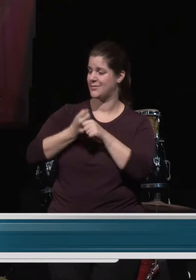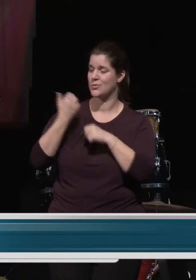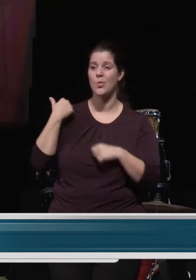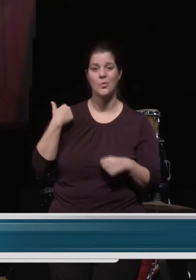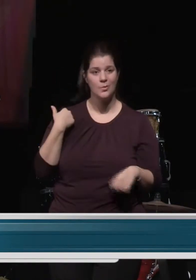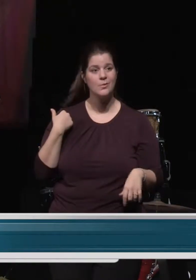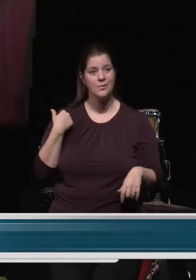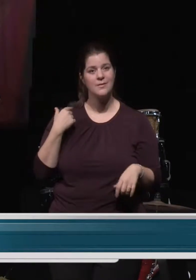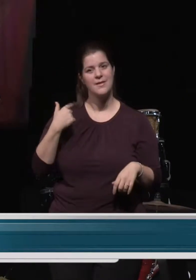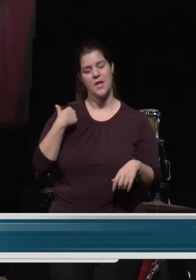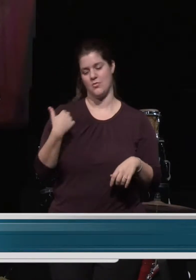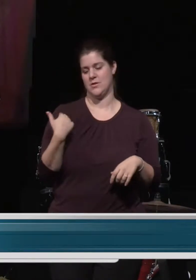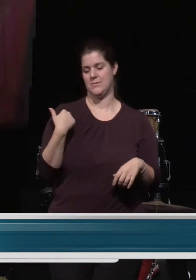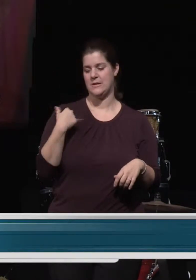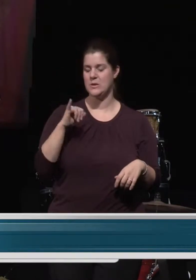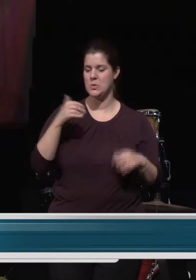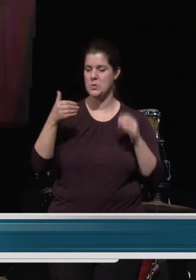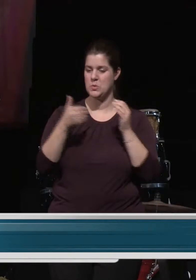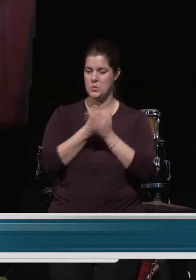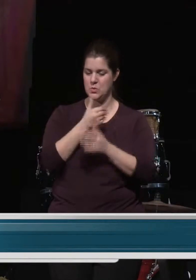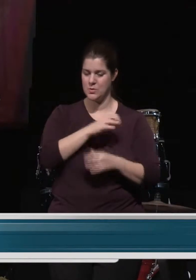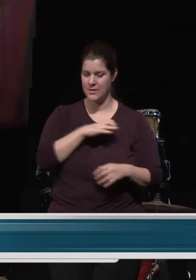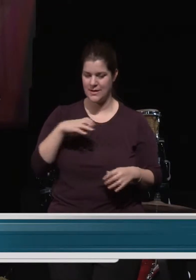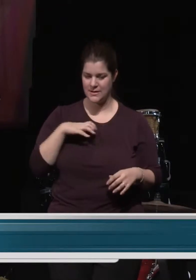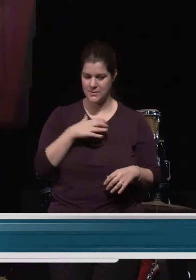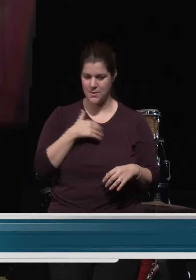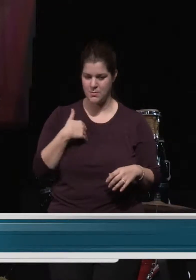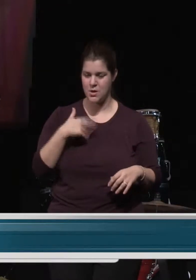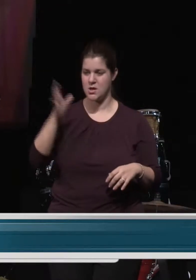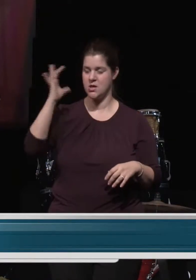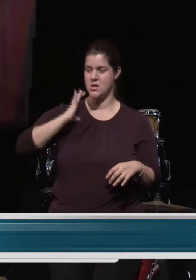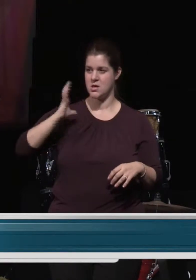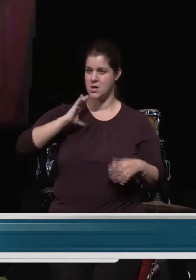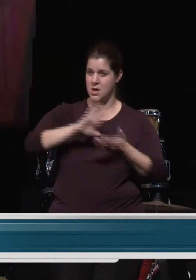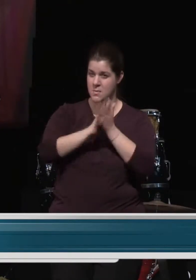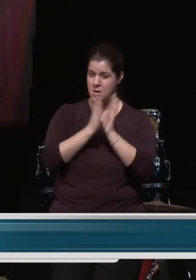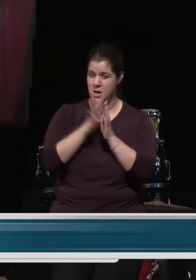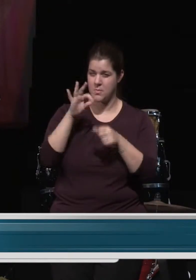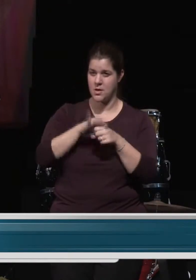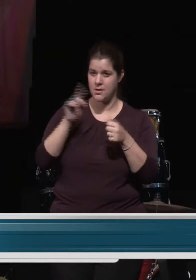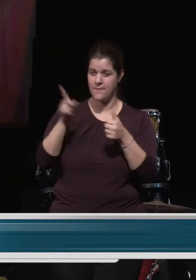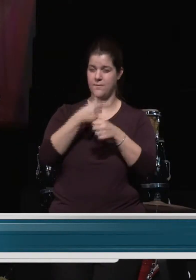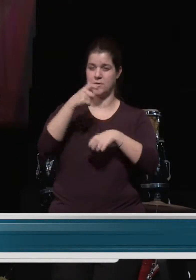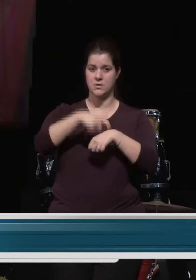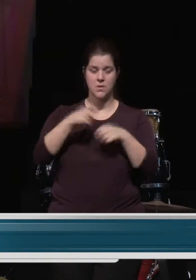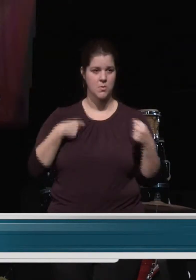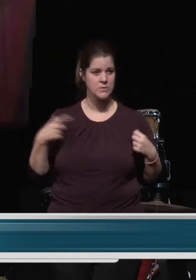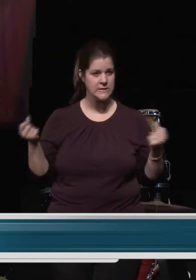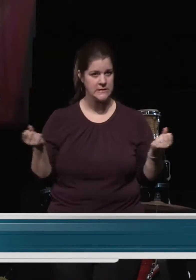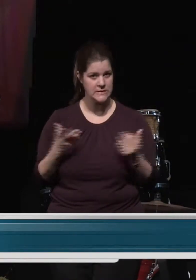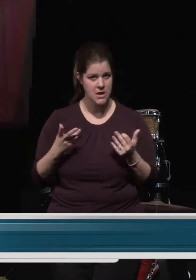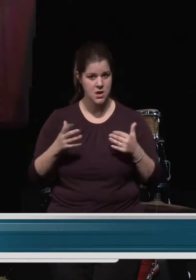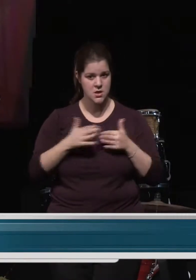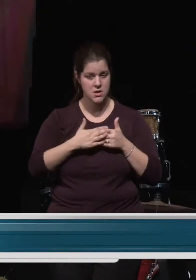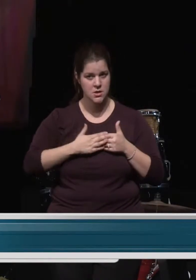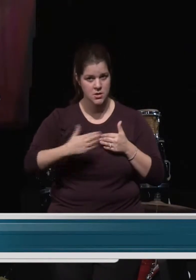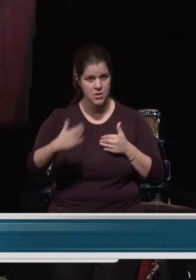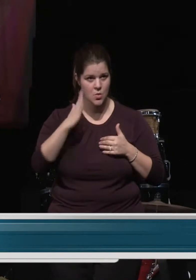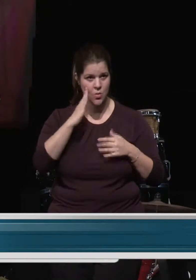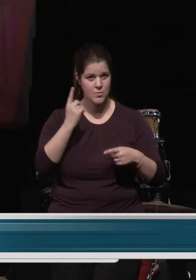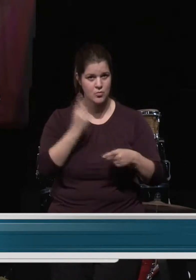about being a new Councilmember and how scared I was. Was I going to get stuff right? Right?